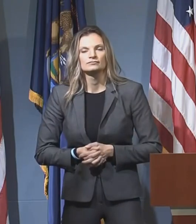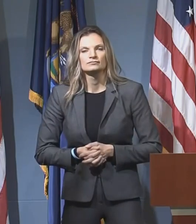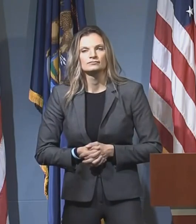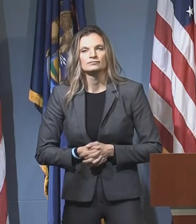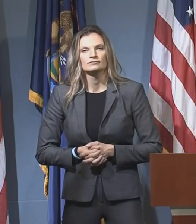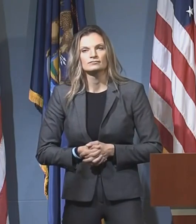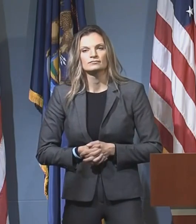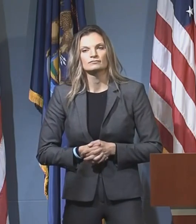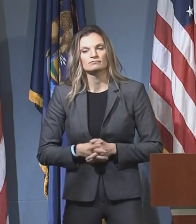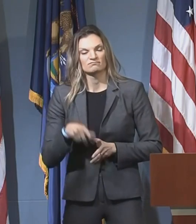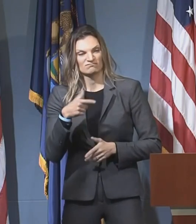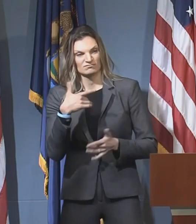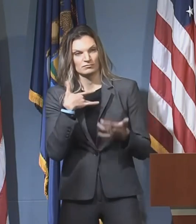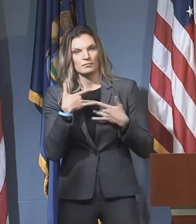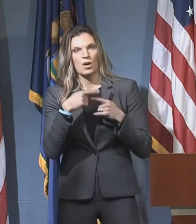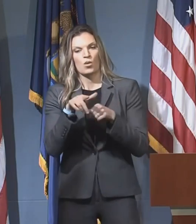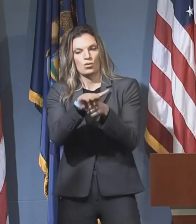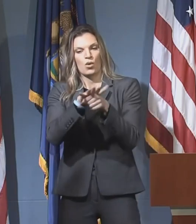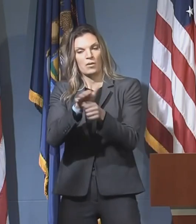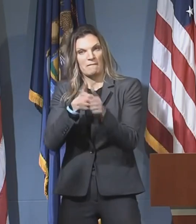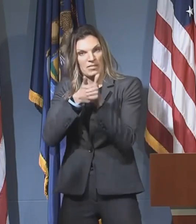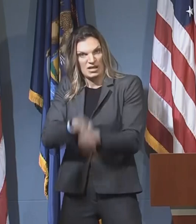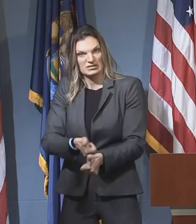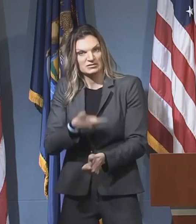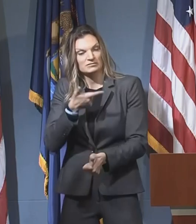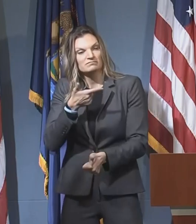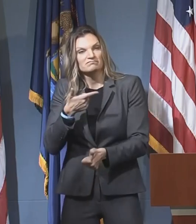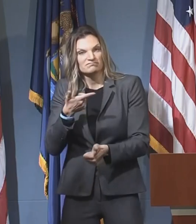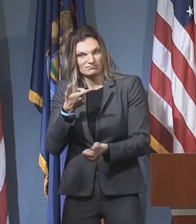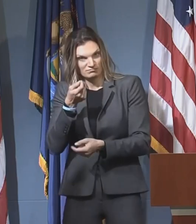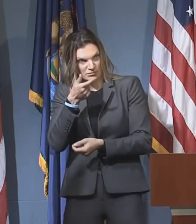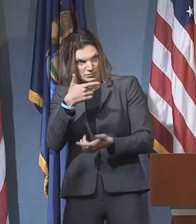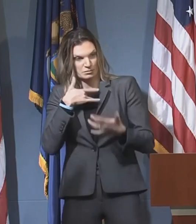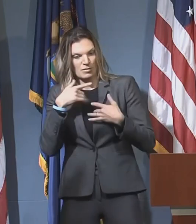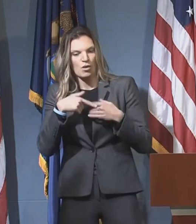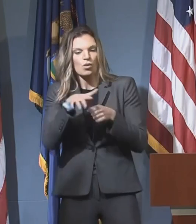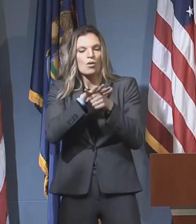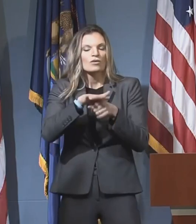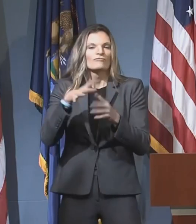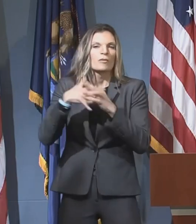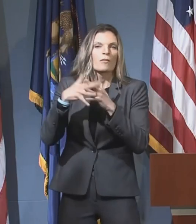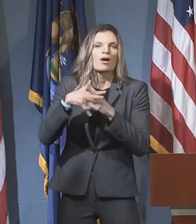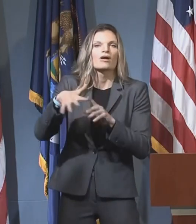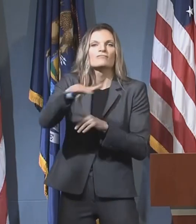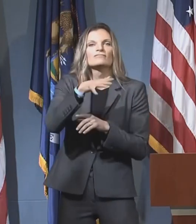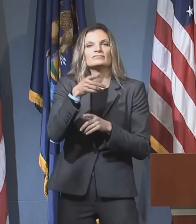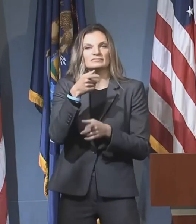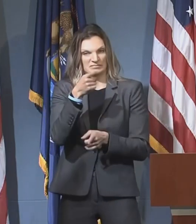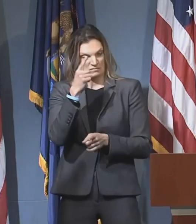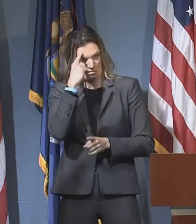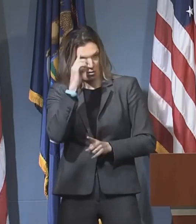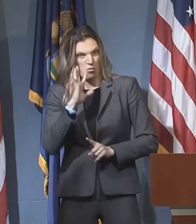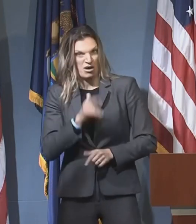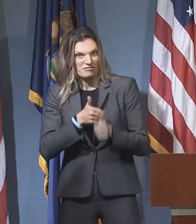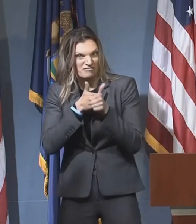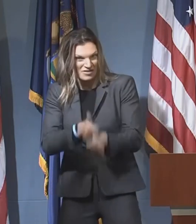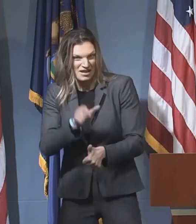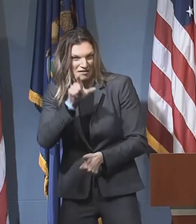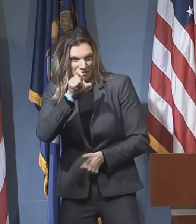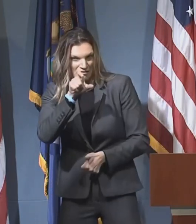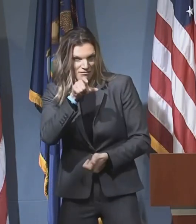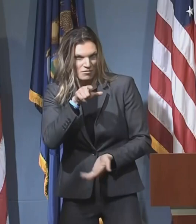compliance, especially, you know, in local football fields or just like, I guess, are you concerned about